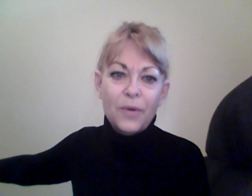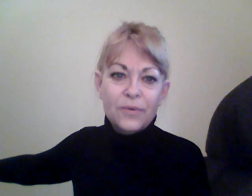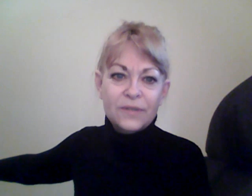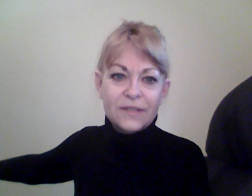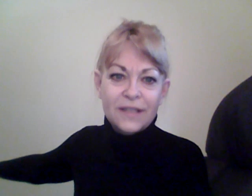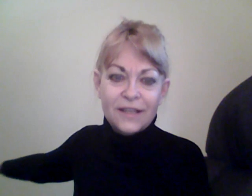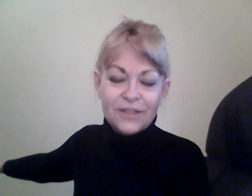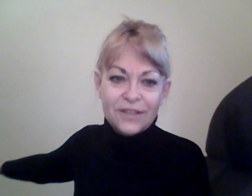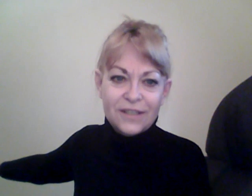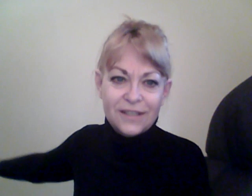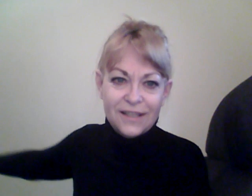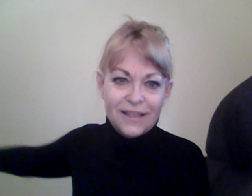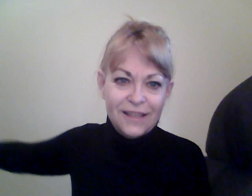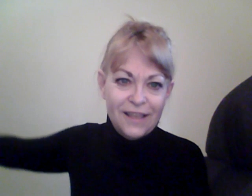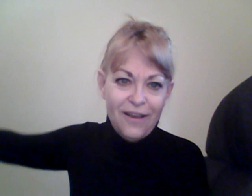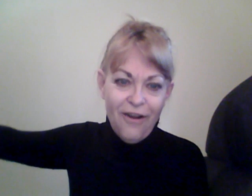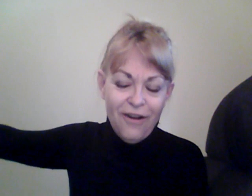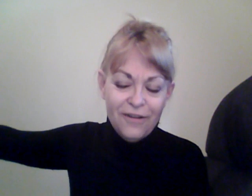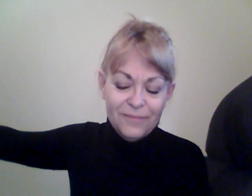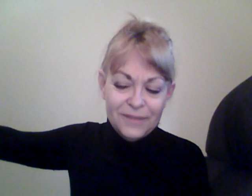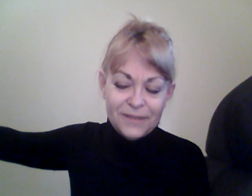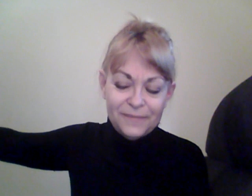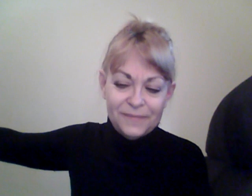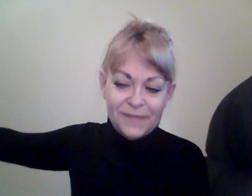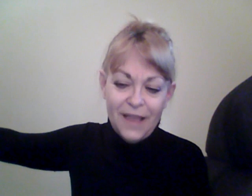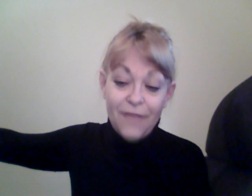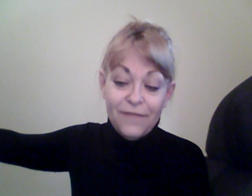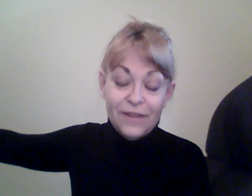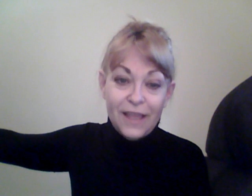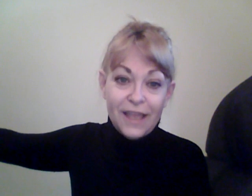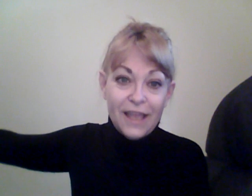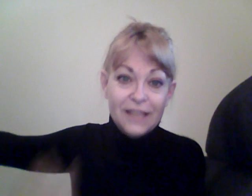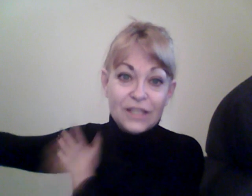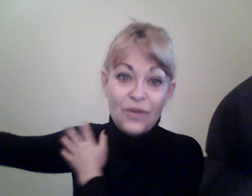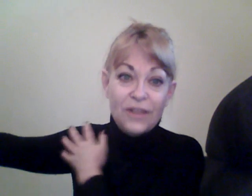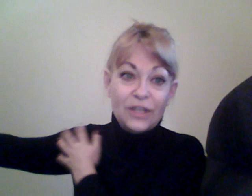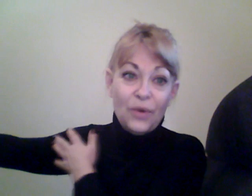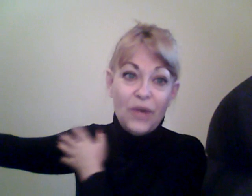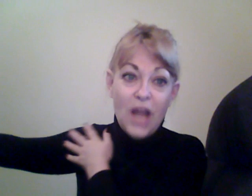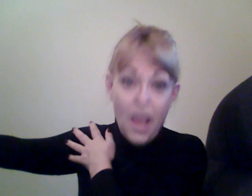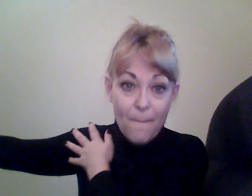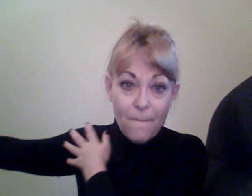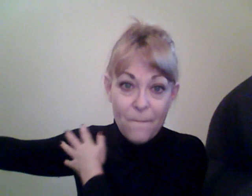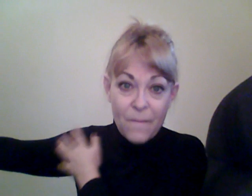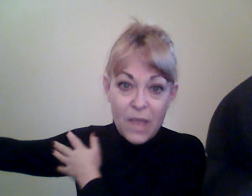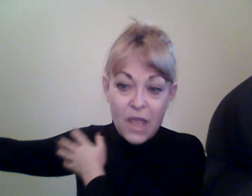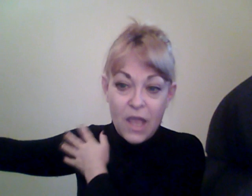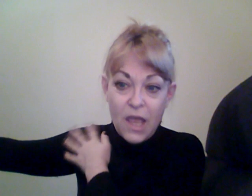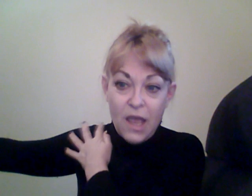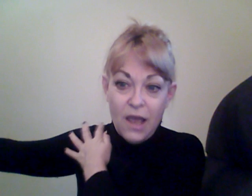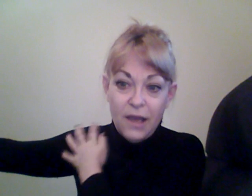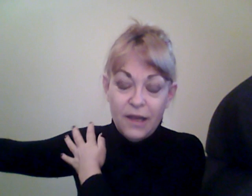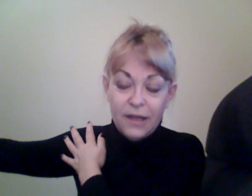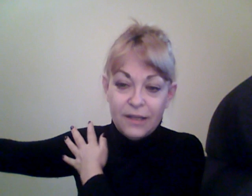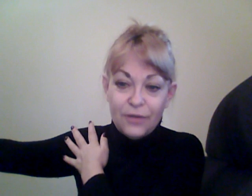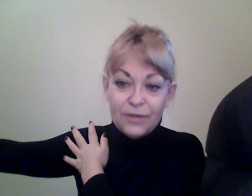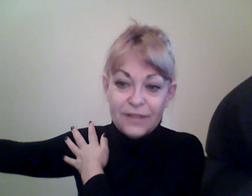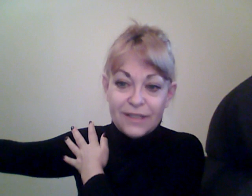poses, like just the arms. I feel like it's going to go numb. There is,